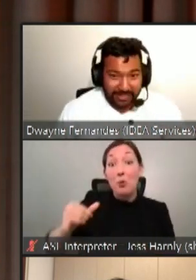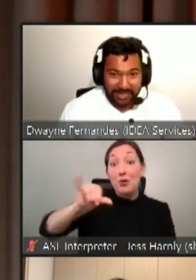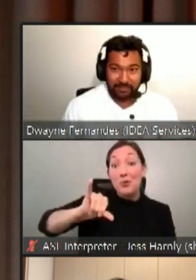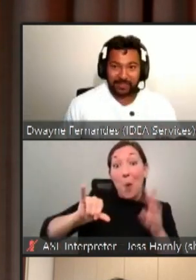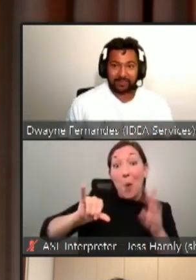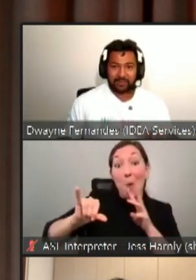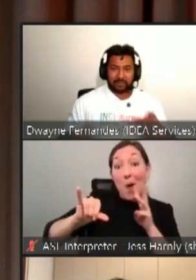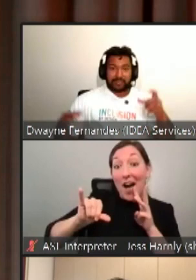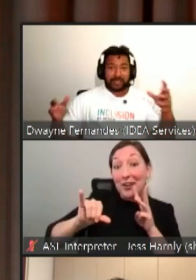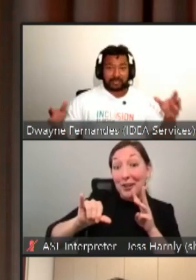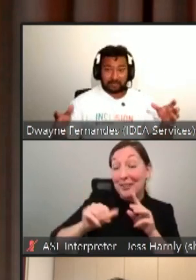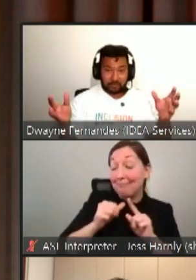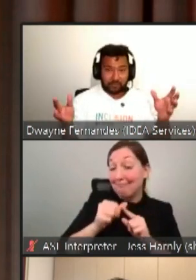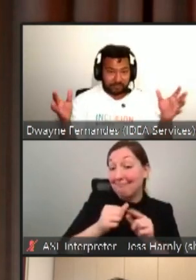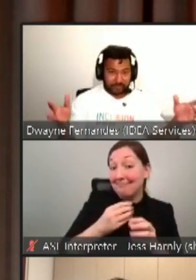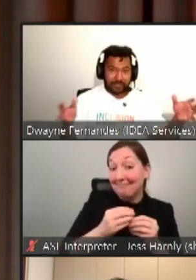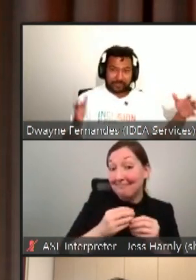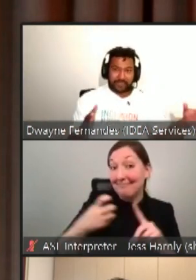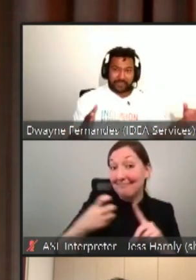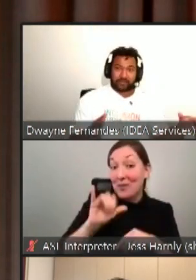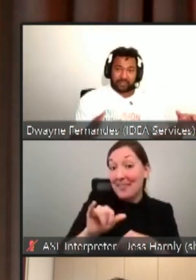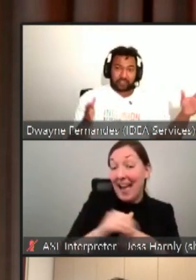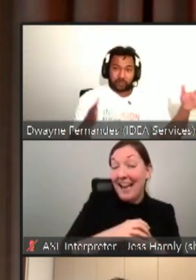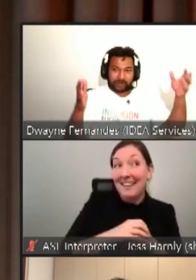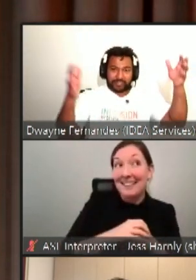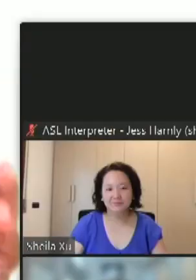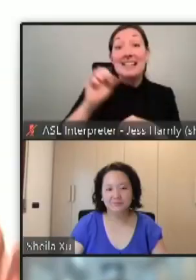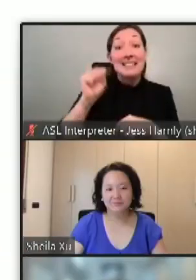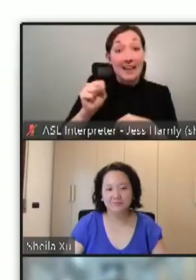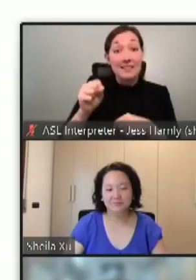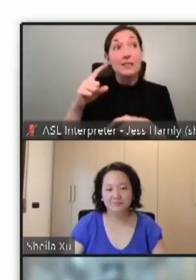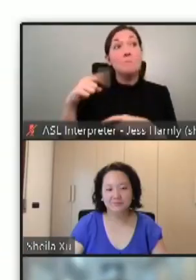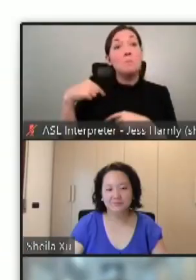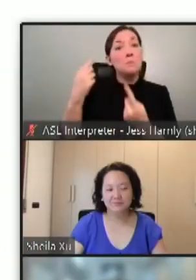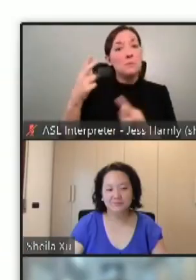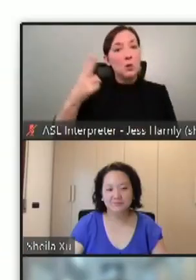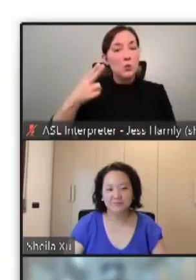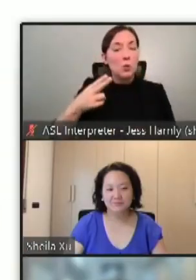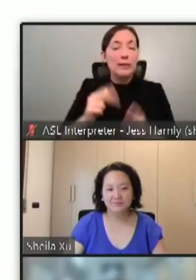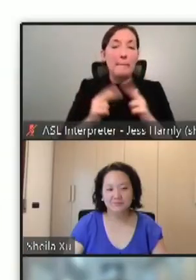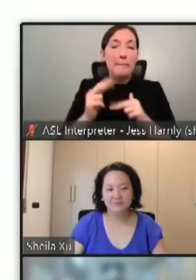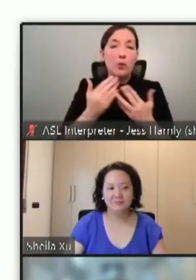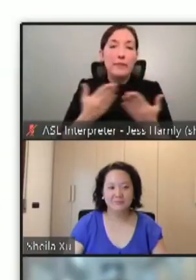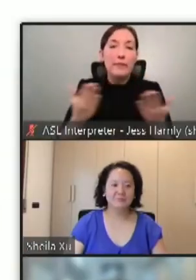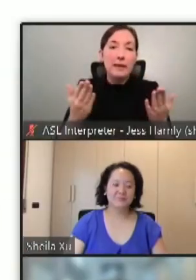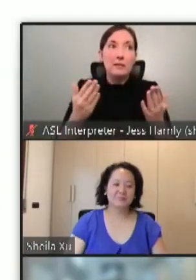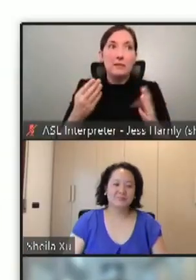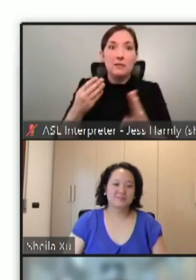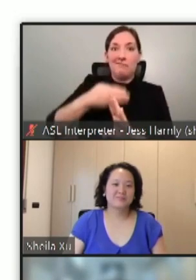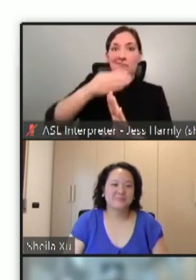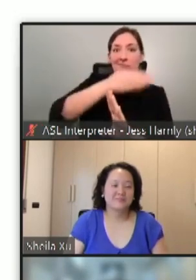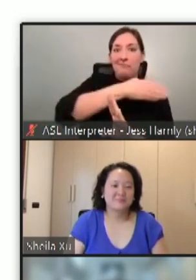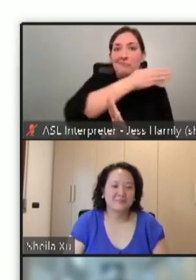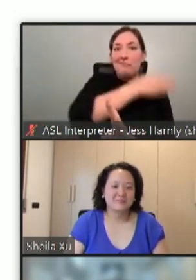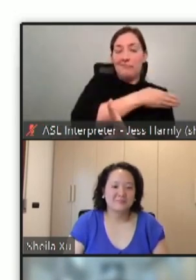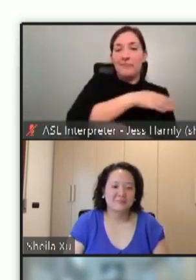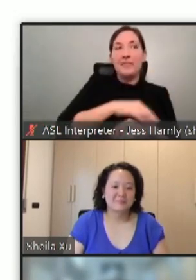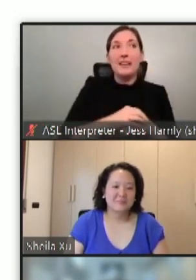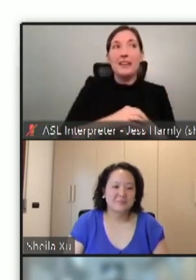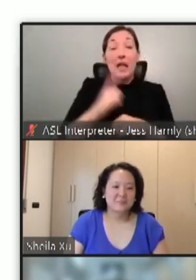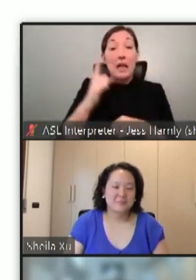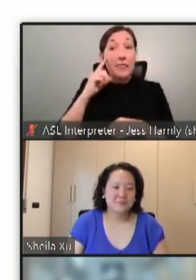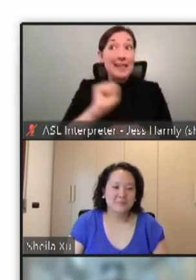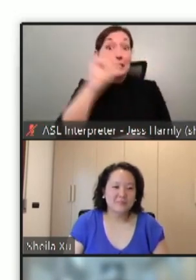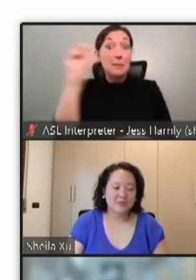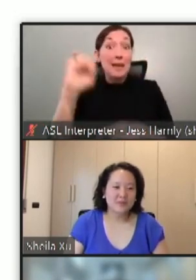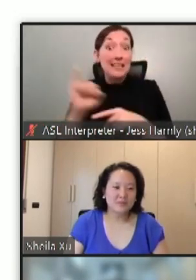In that space, yes, we built things historically on things that have come before, right? So when they think of space industry, they